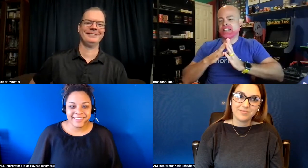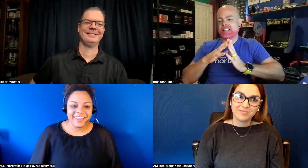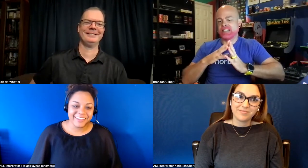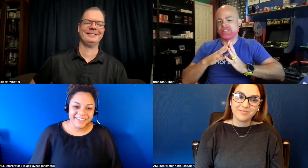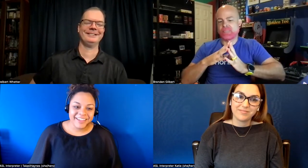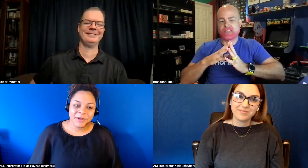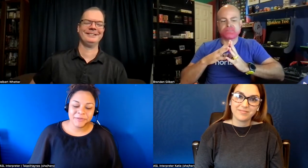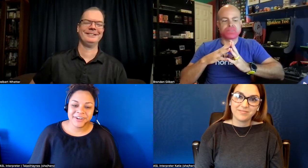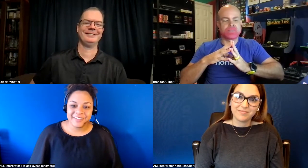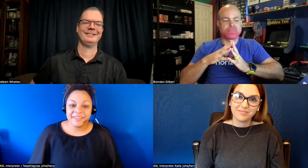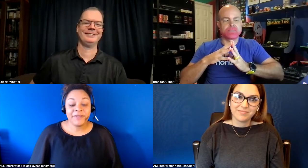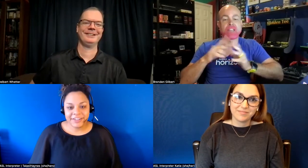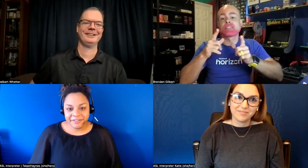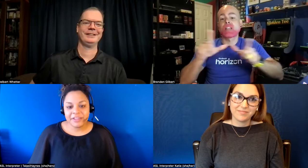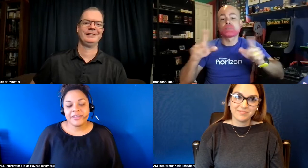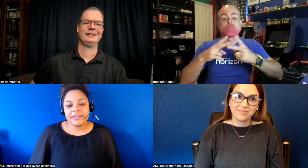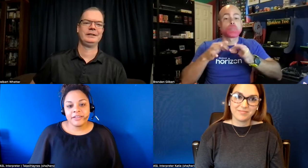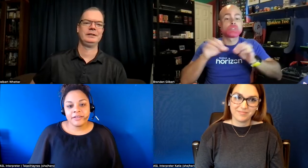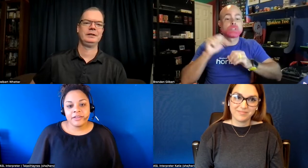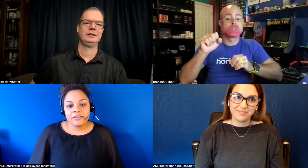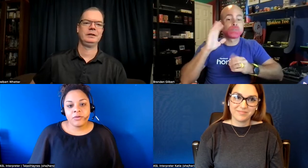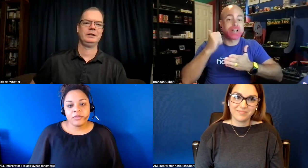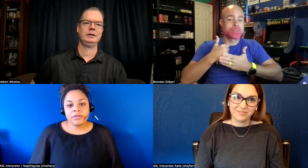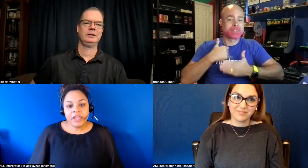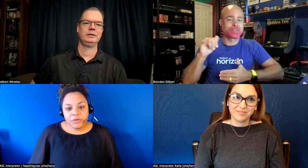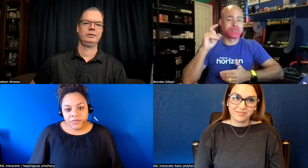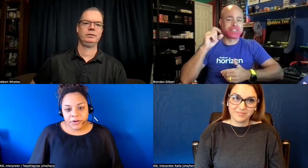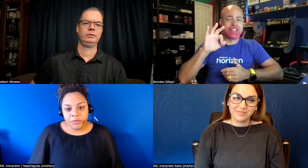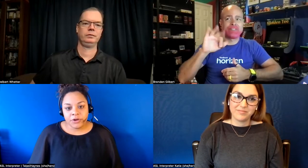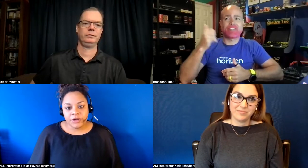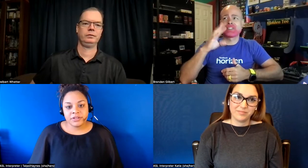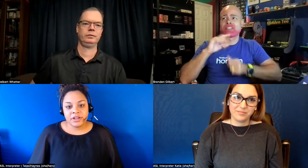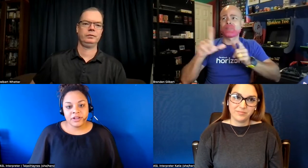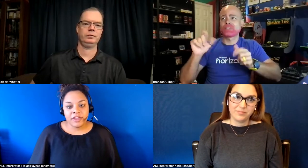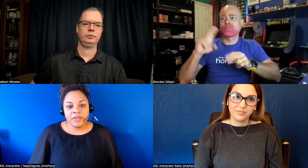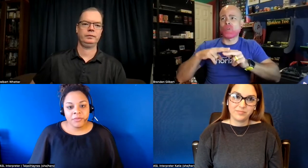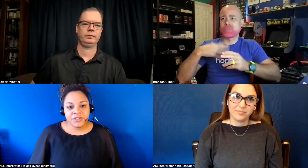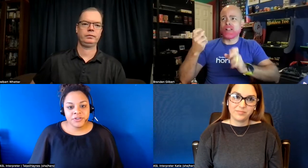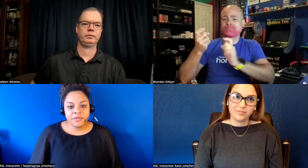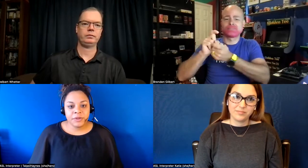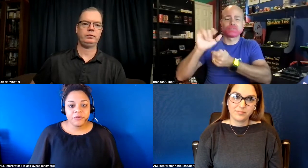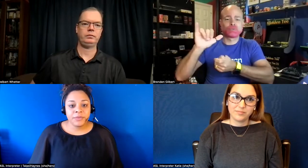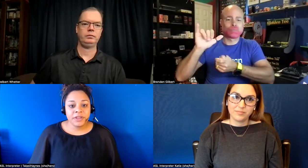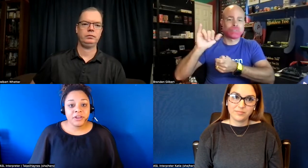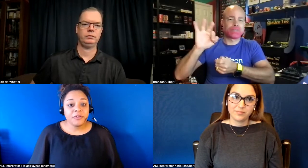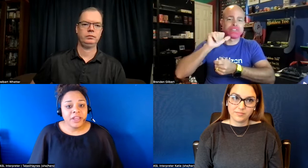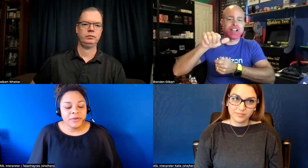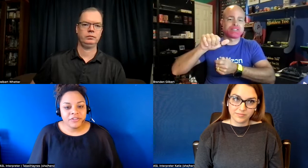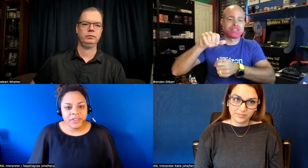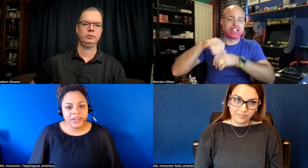i thought brendan says i'm very deaf so language is very important uh that'll help me too if people are speaking another language i'd like